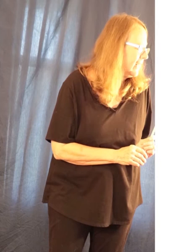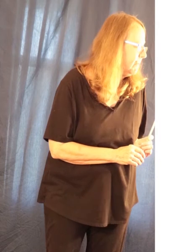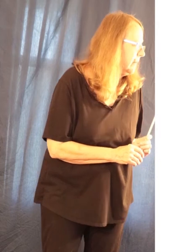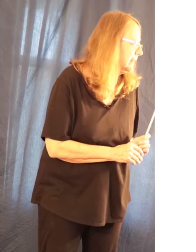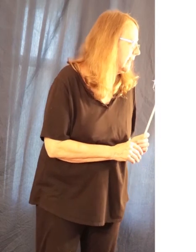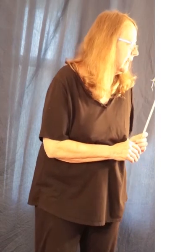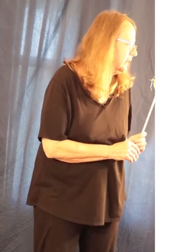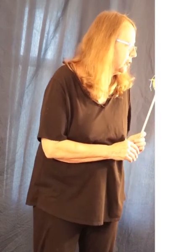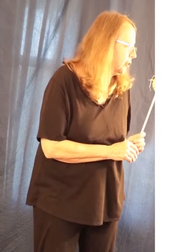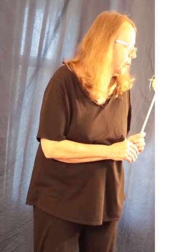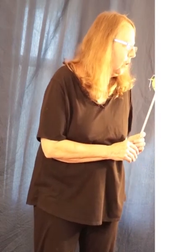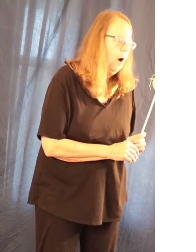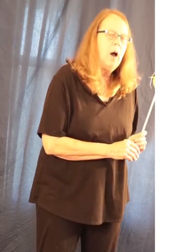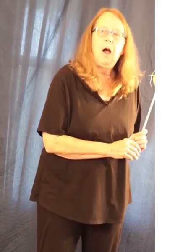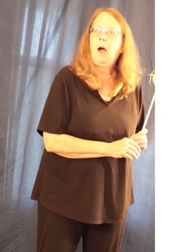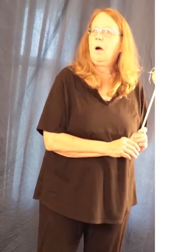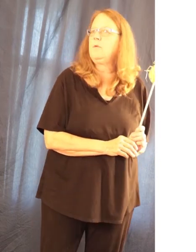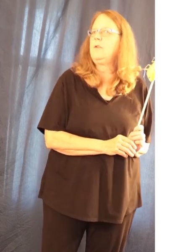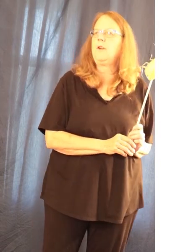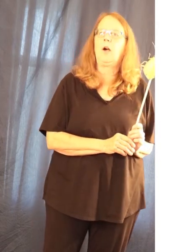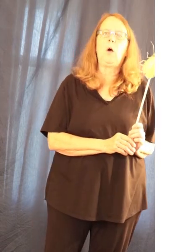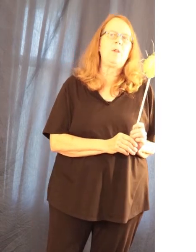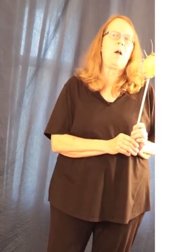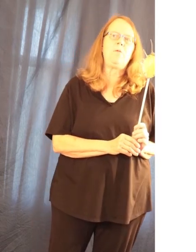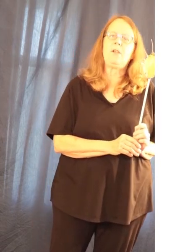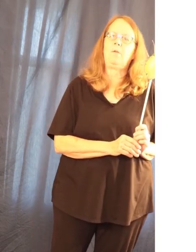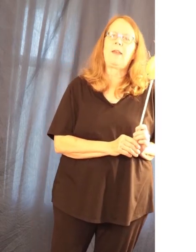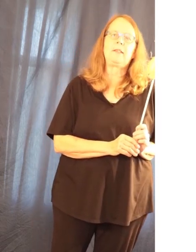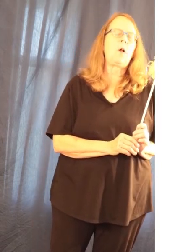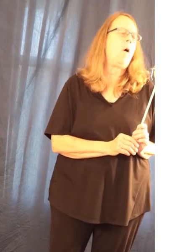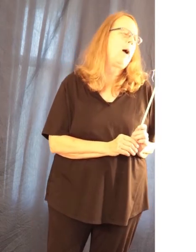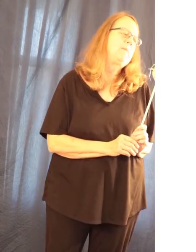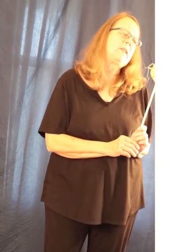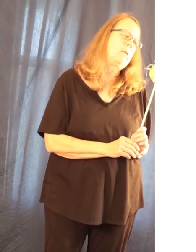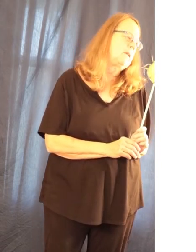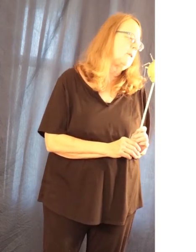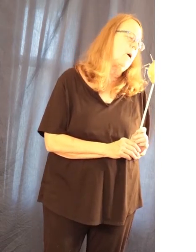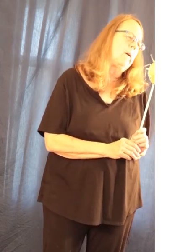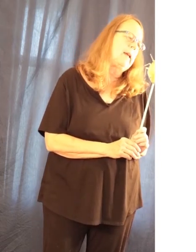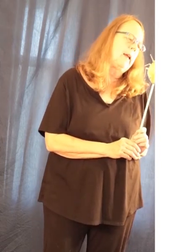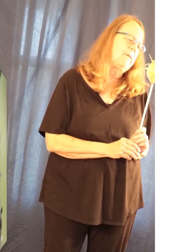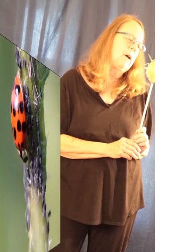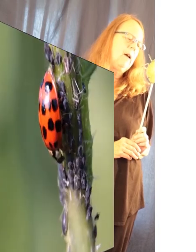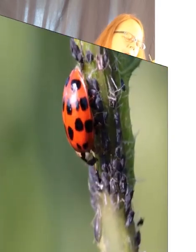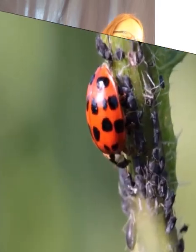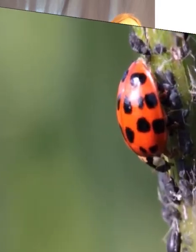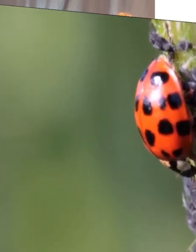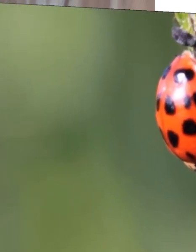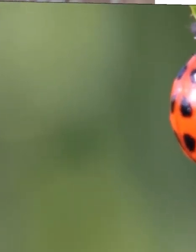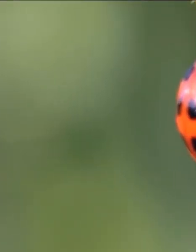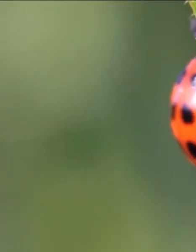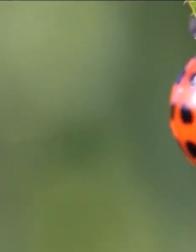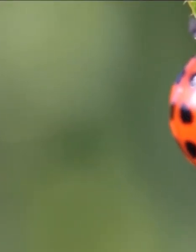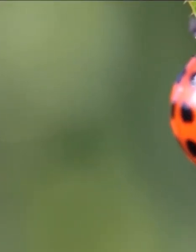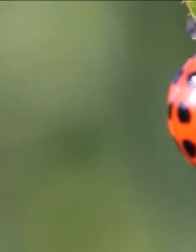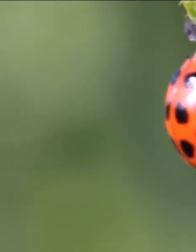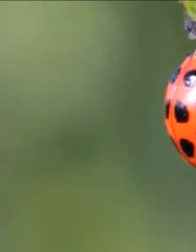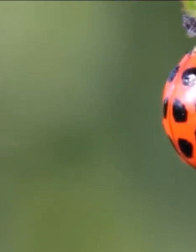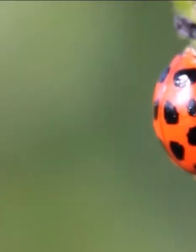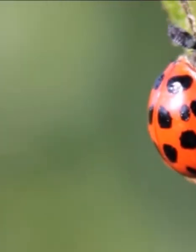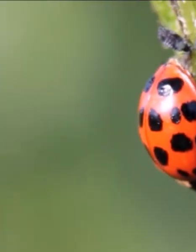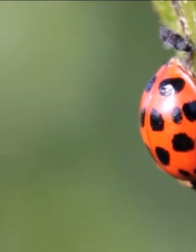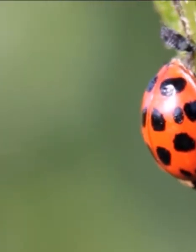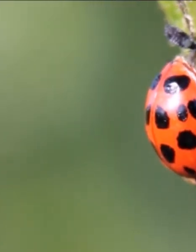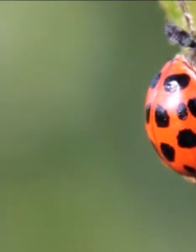ladybugs eat you? Oh, no, no, no. That's, oh, I'm so sorry, Ava. Don't tell